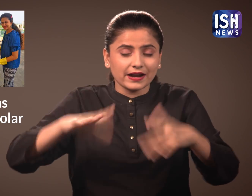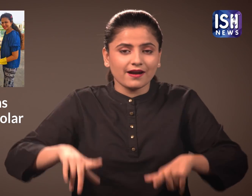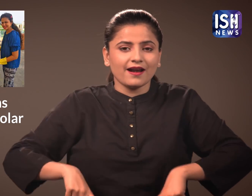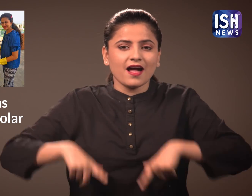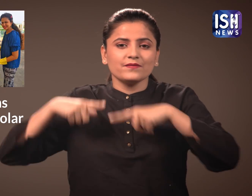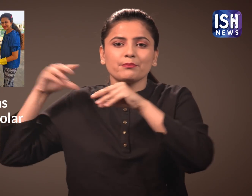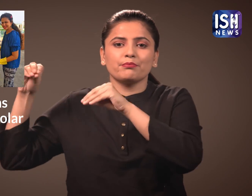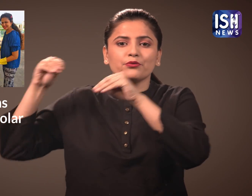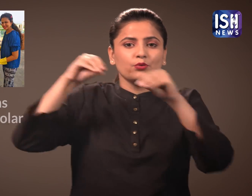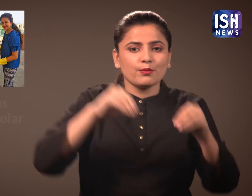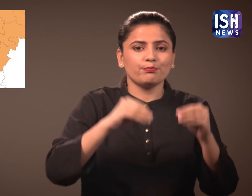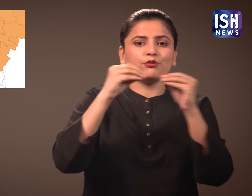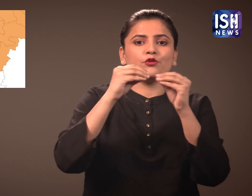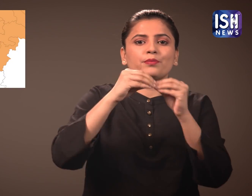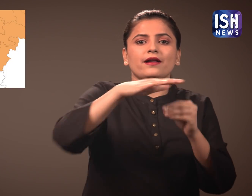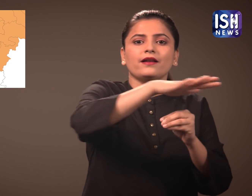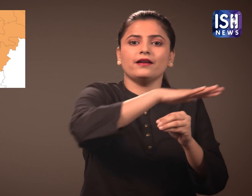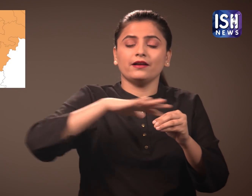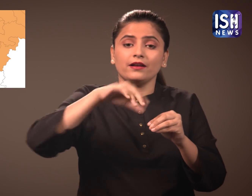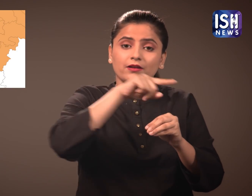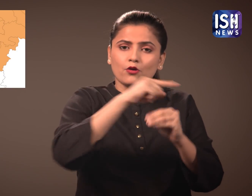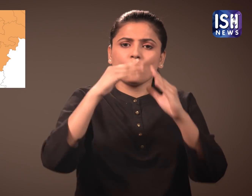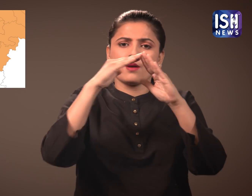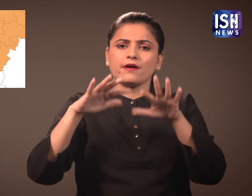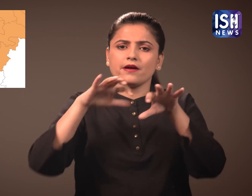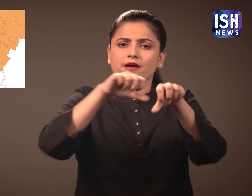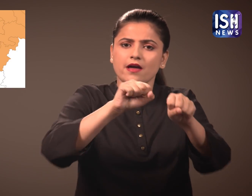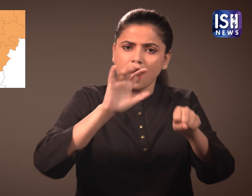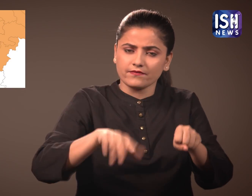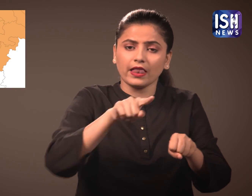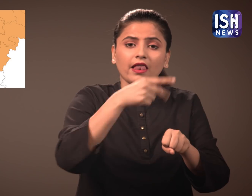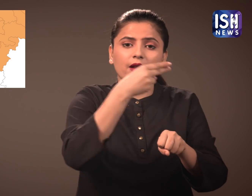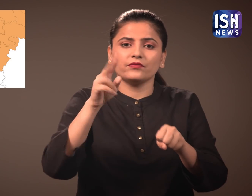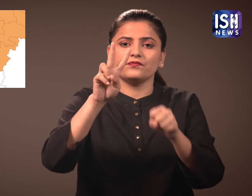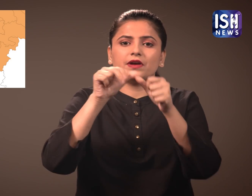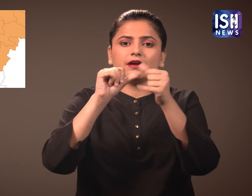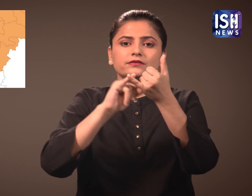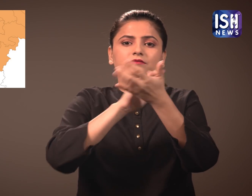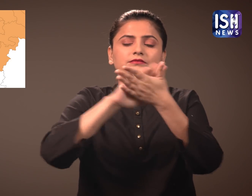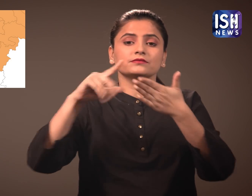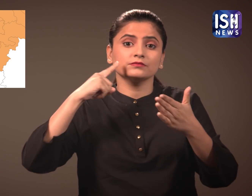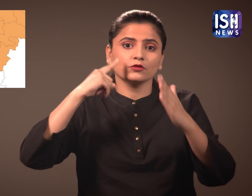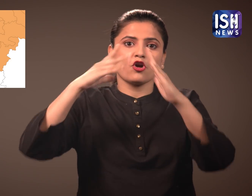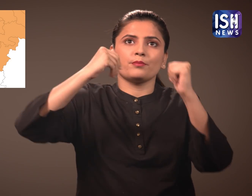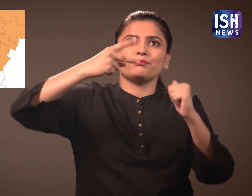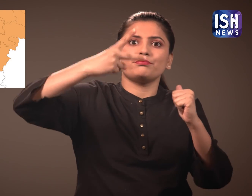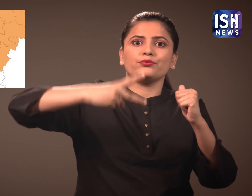After her wedding, she moved to Mumbai. She has a duplex home in Vashi, Navi, Mumbai.